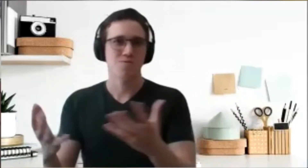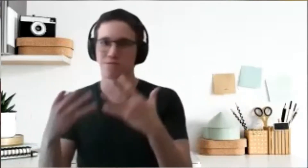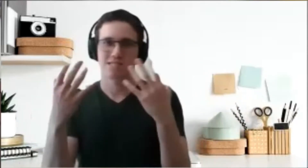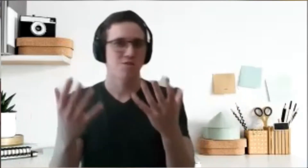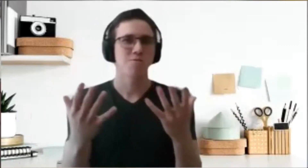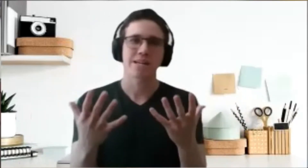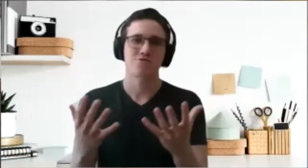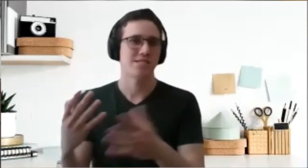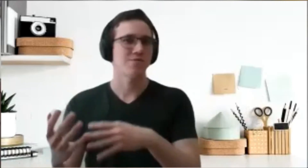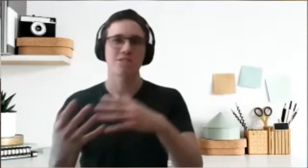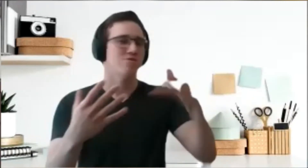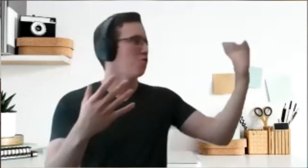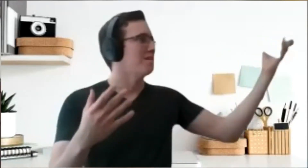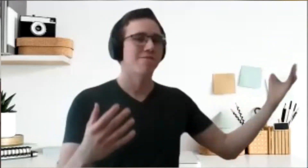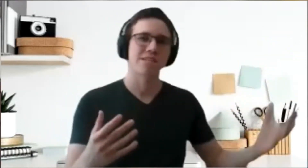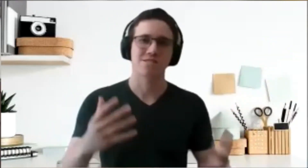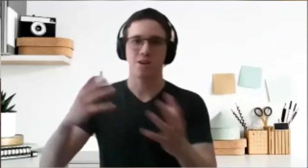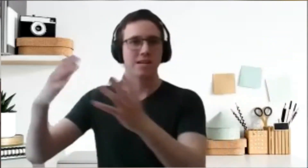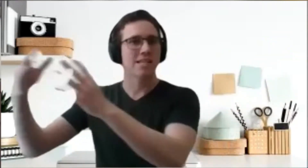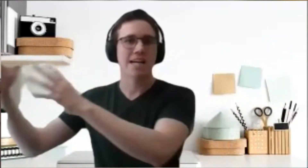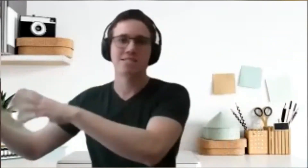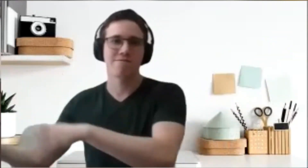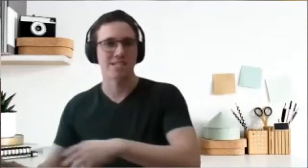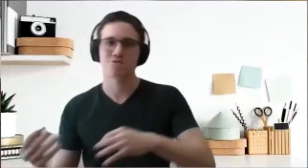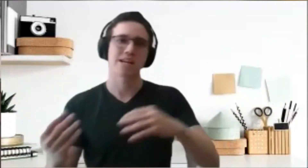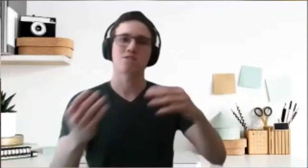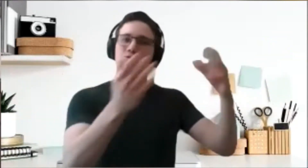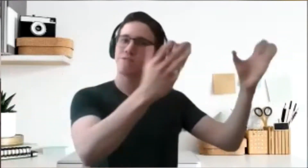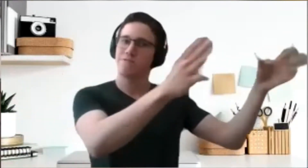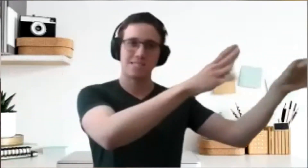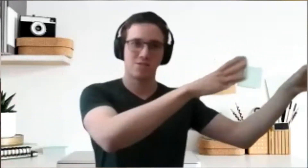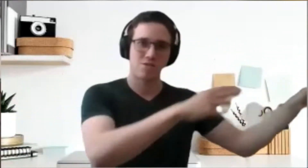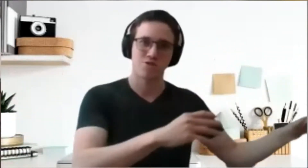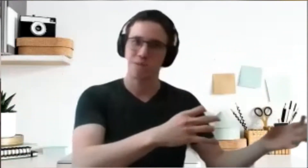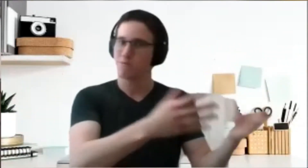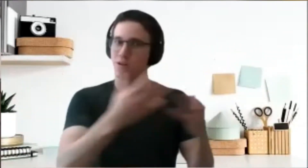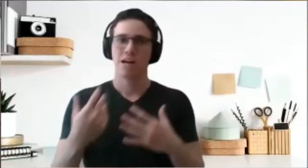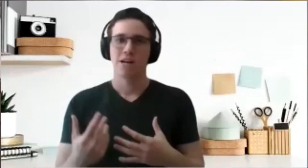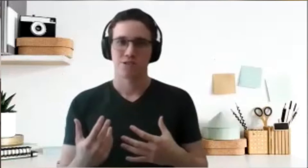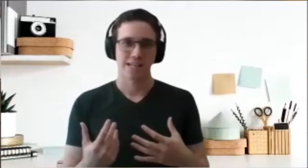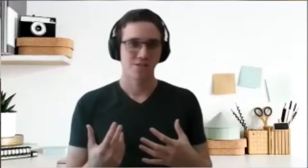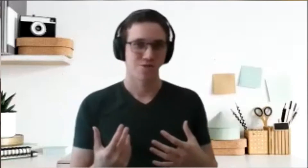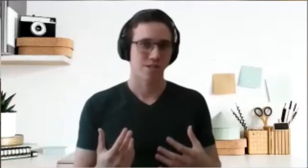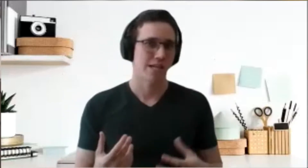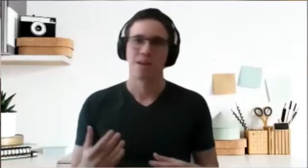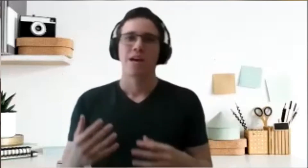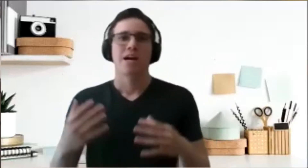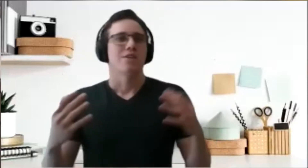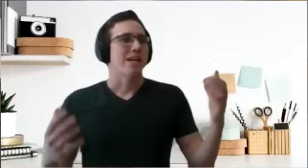role, so interesting. You can do so many things. You can organize events, you can go to events and talk to people to get into your club. You